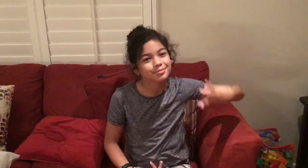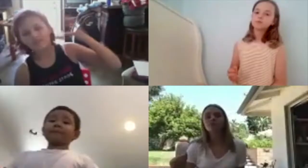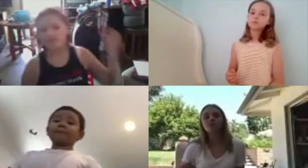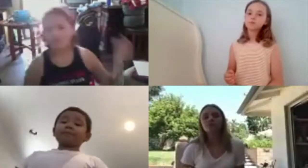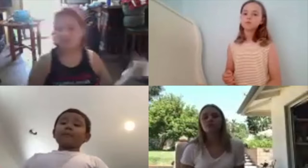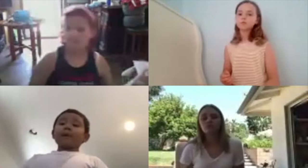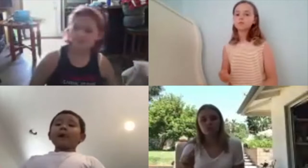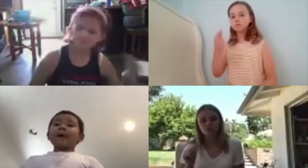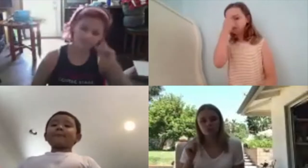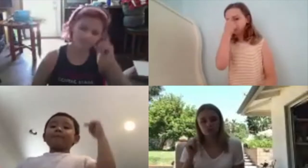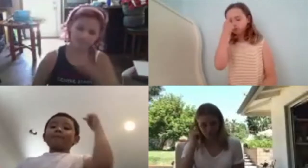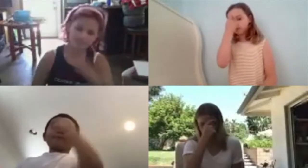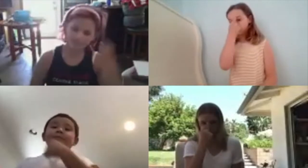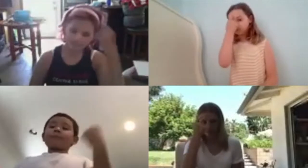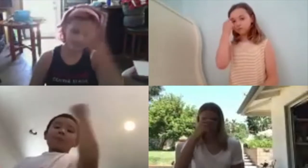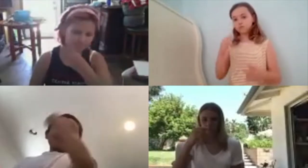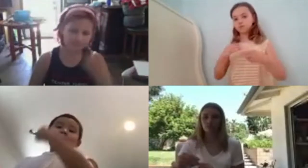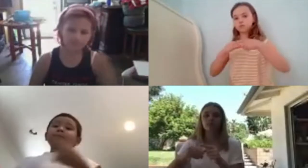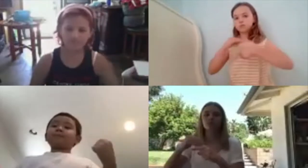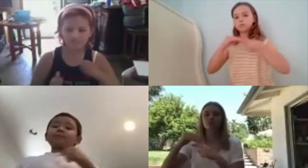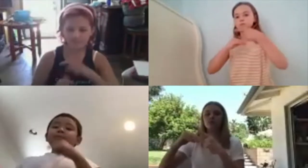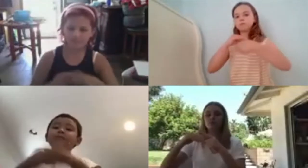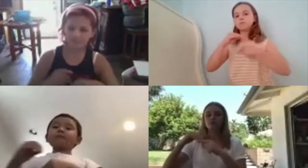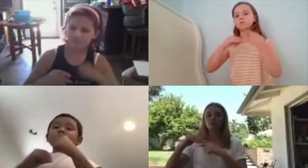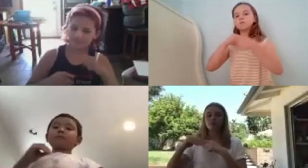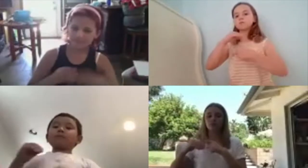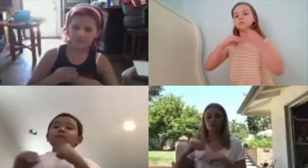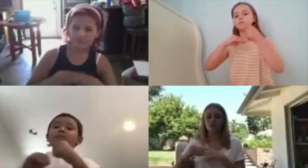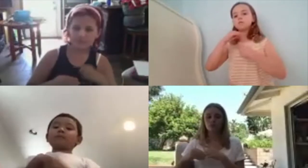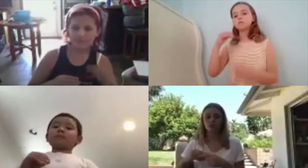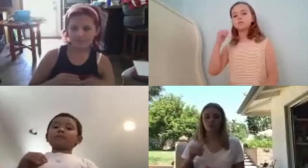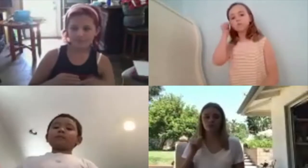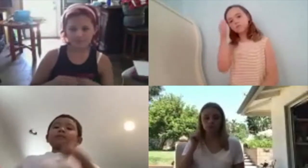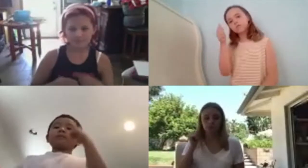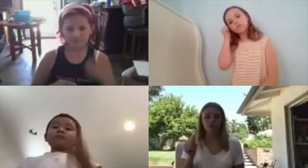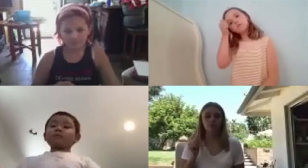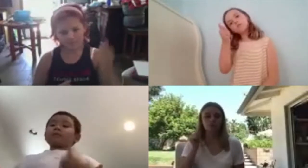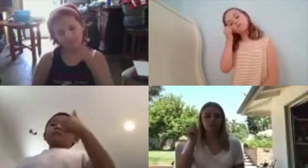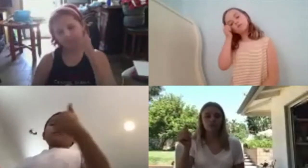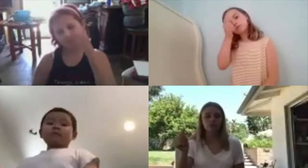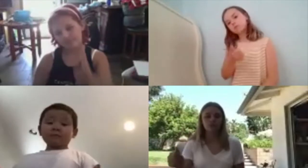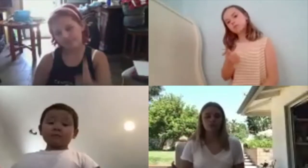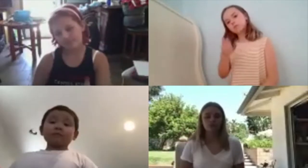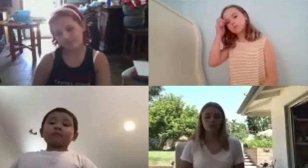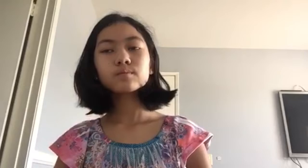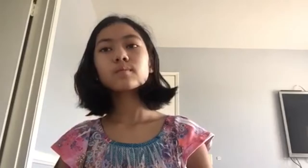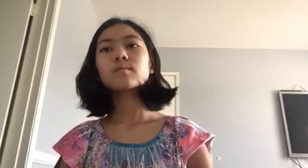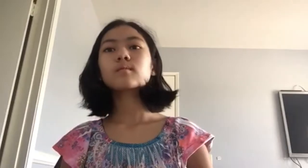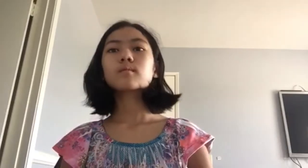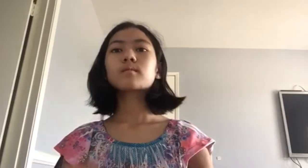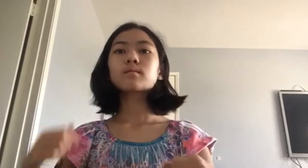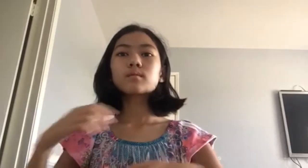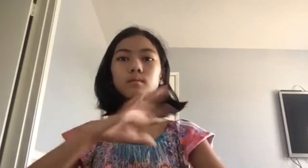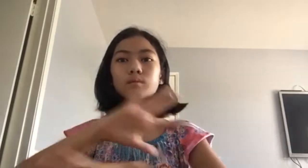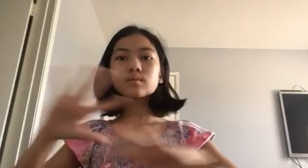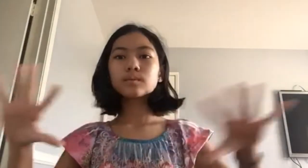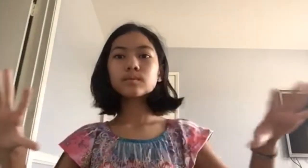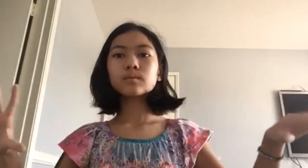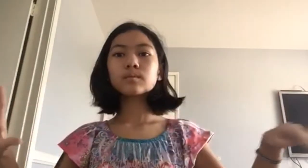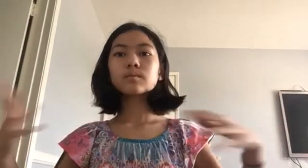Just thinking about Tomorrow Clears away the